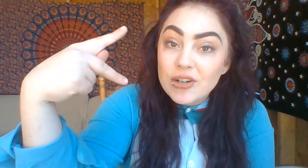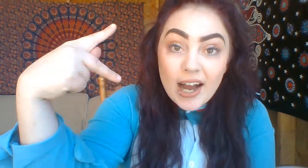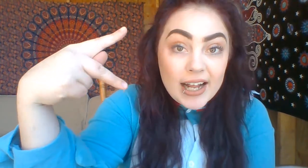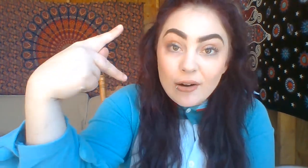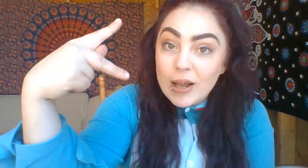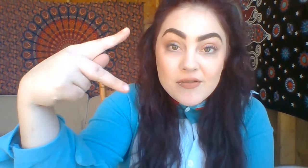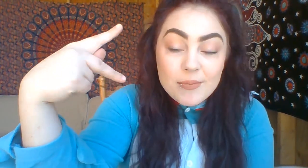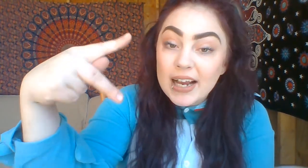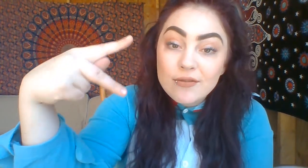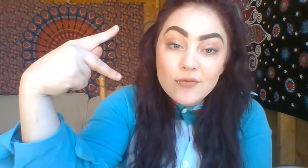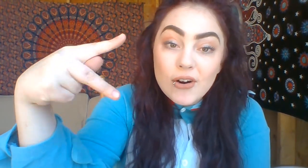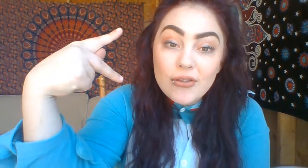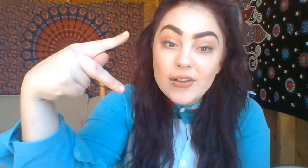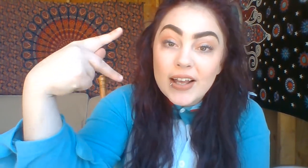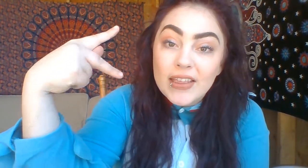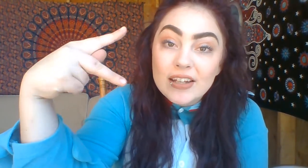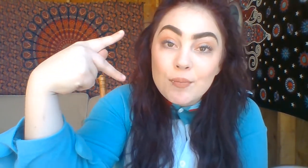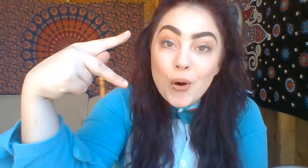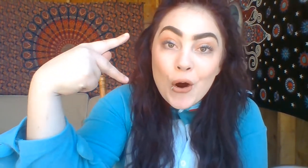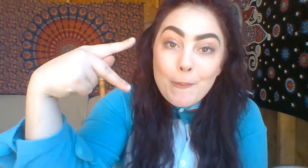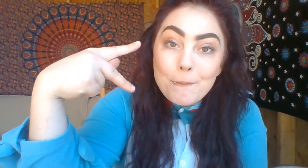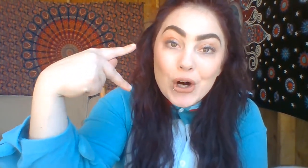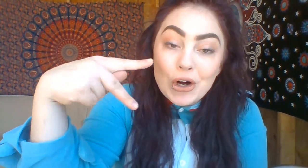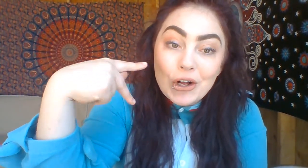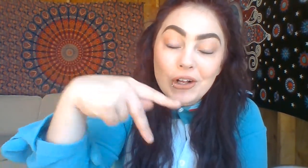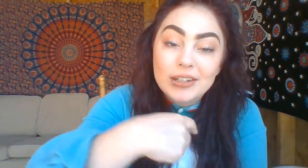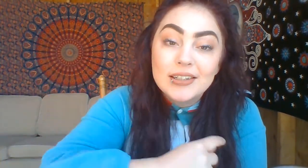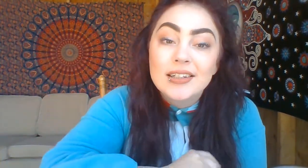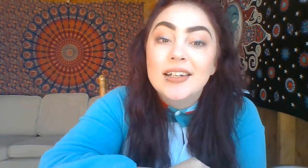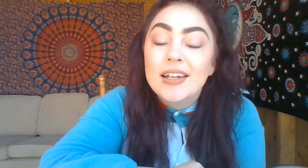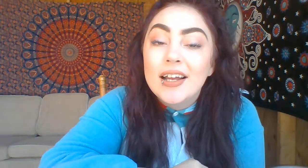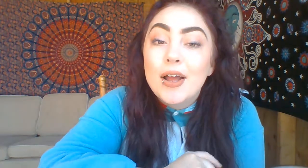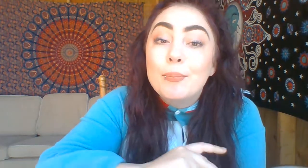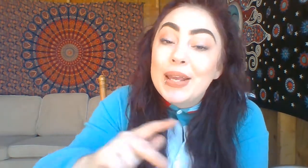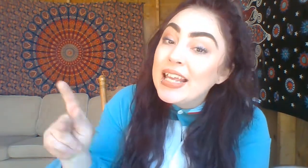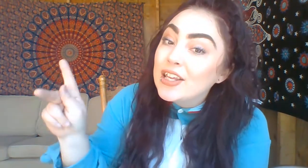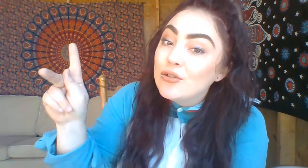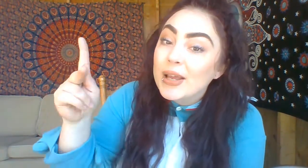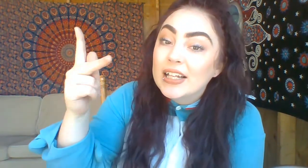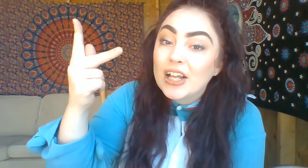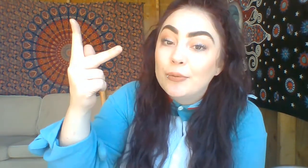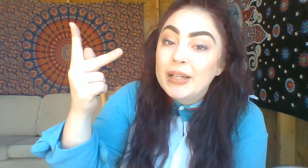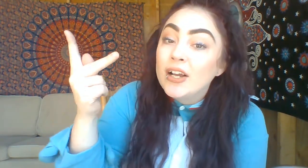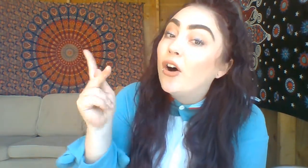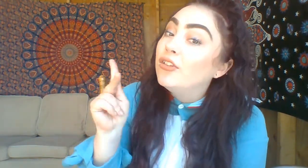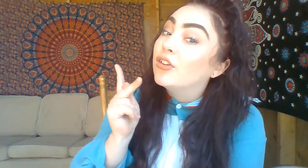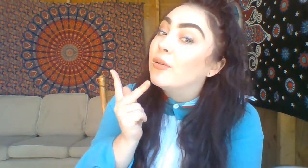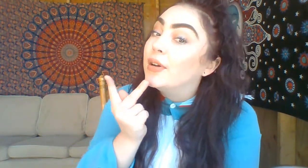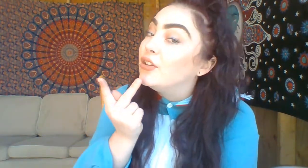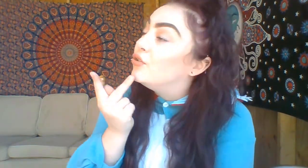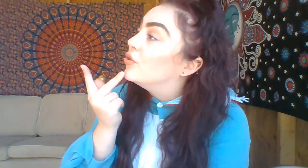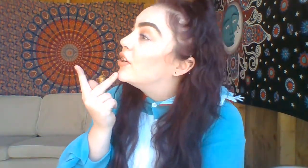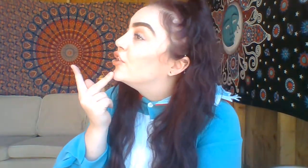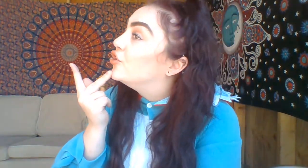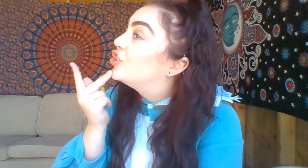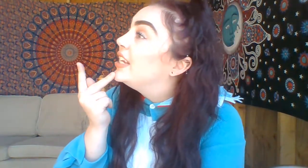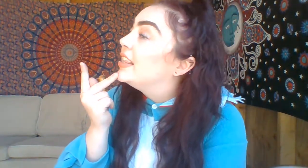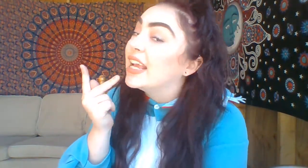got it. Wave it back and forth. And that's purple. Pink. You make a letter P also, but you do it on your chin like